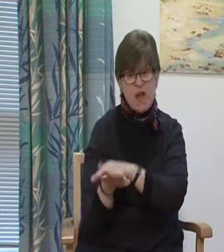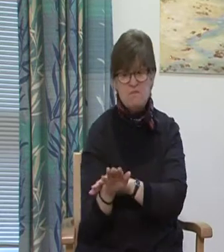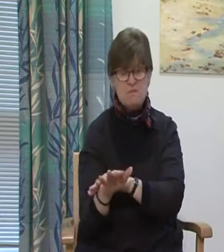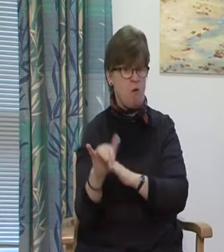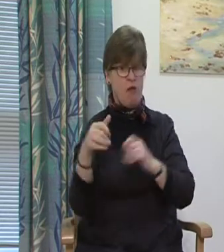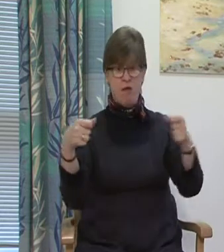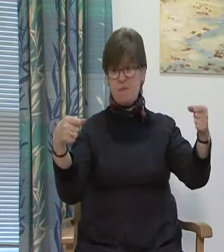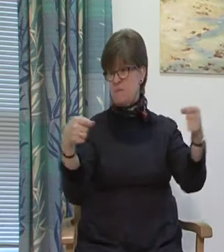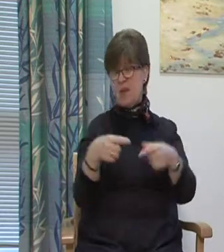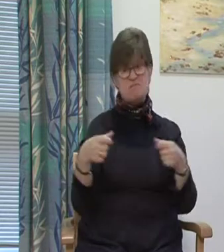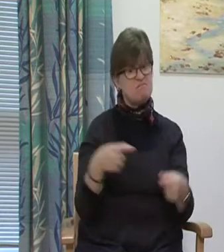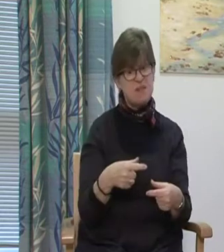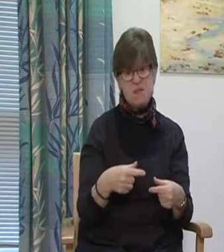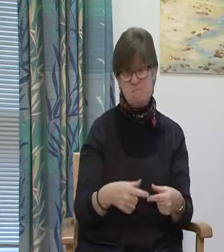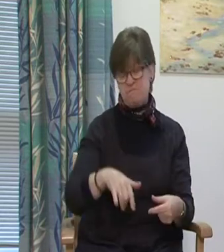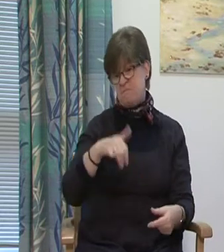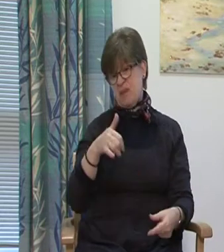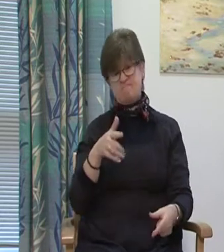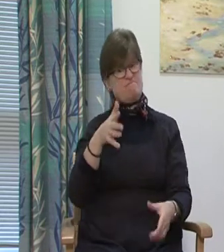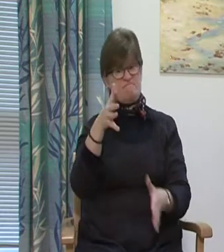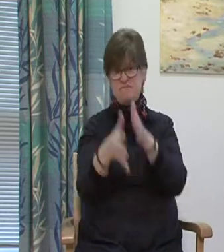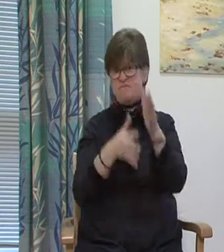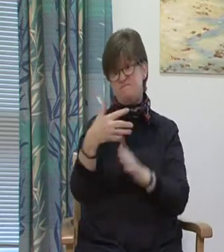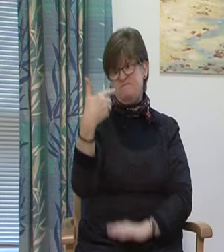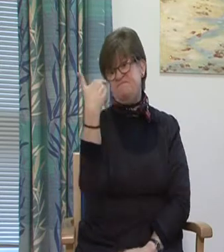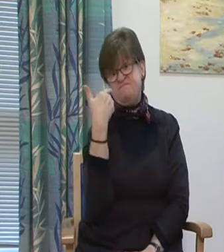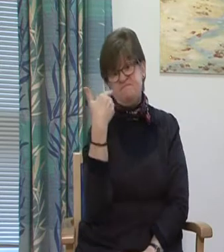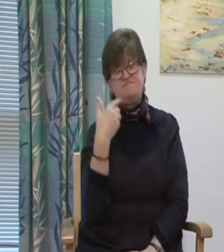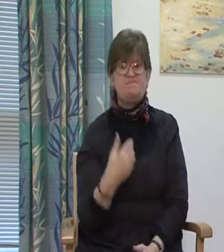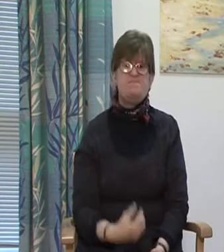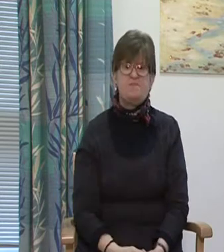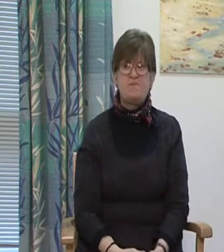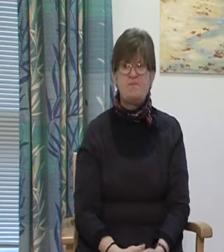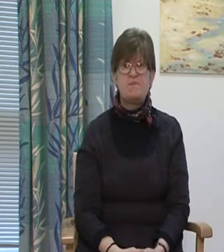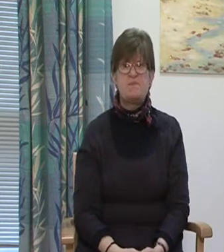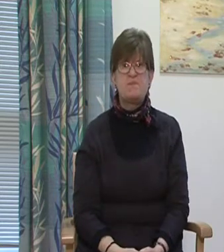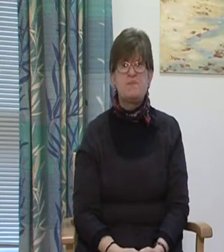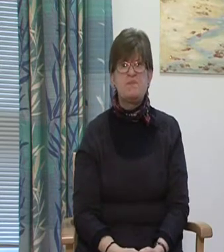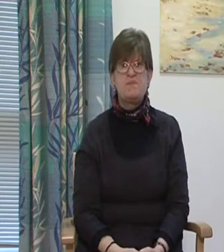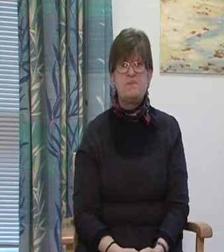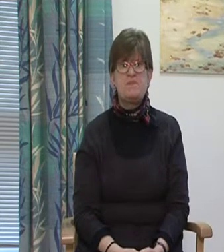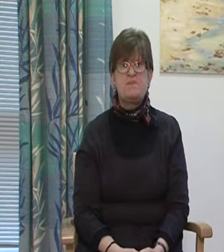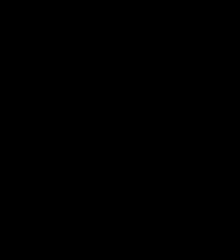write fax or email or make a recording in sign language.